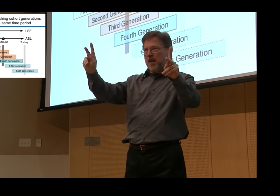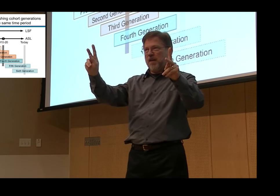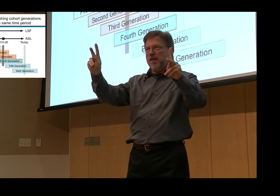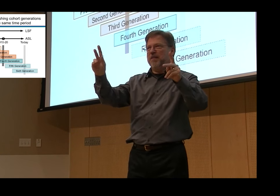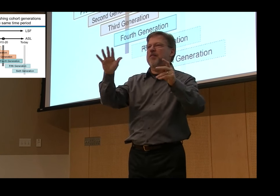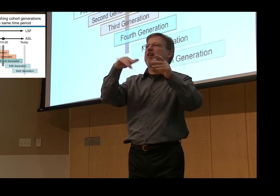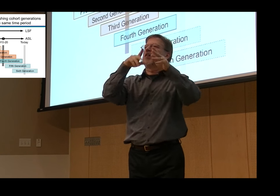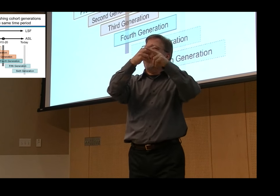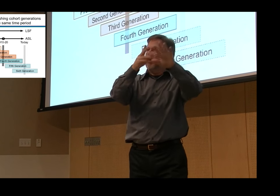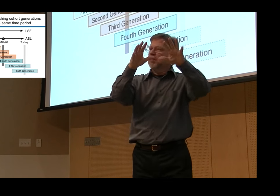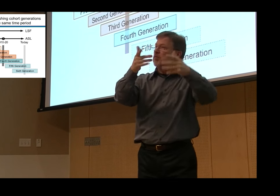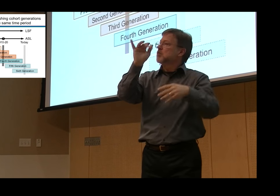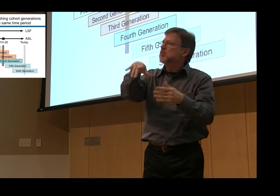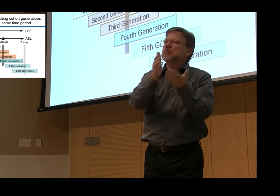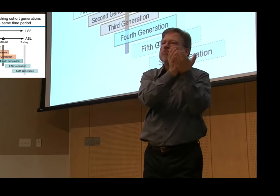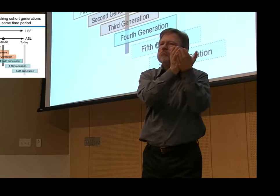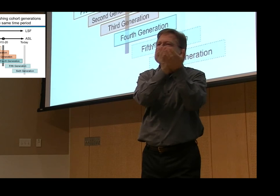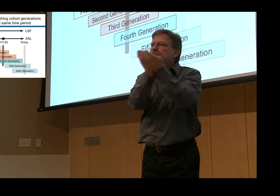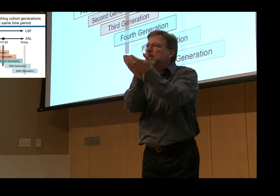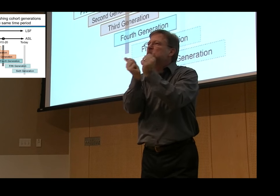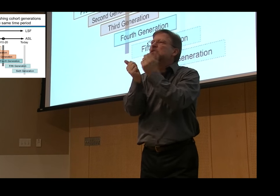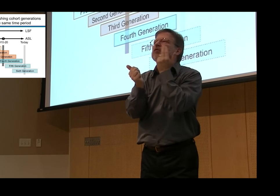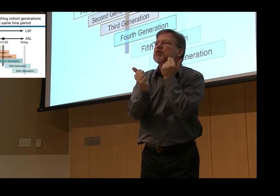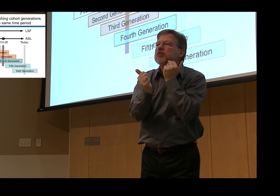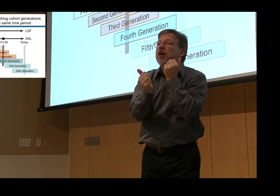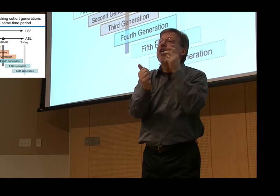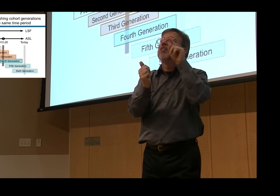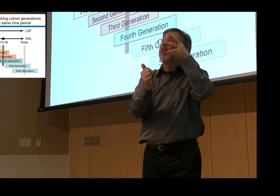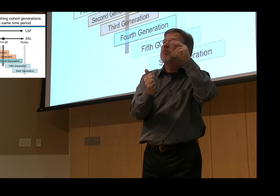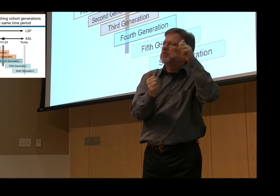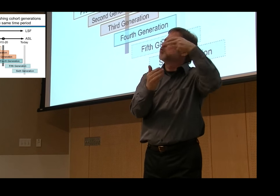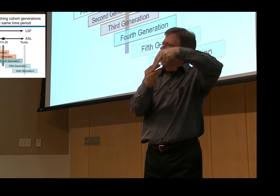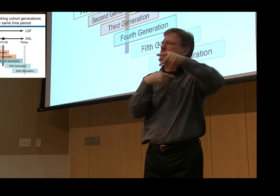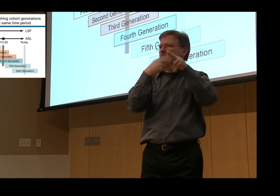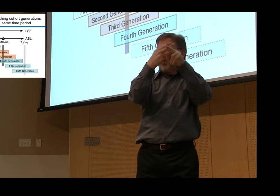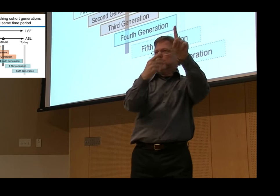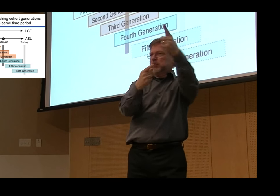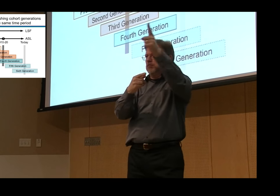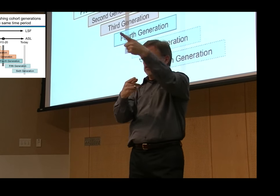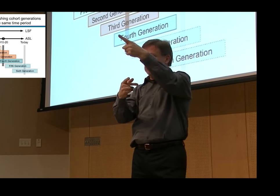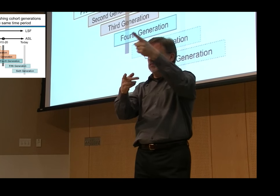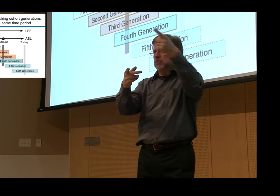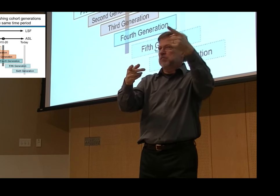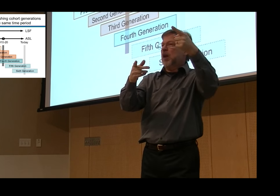that time, when the NAD films were produced in 1910, the first generation was already in their grave.